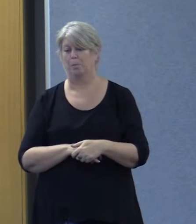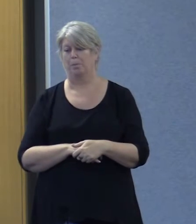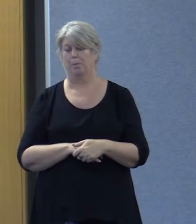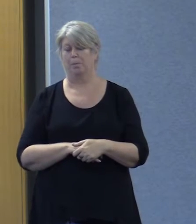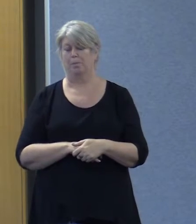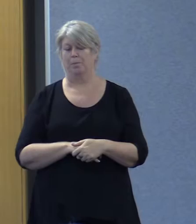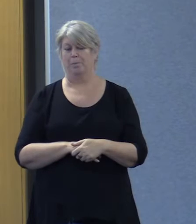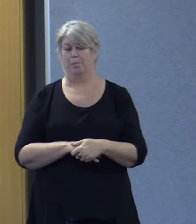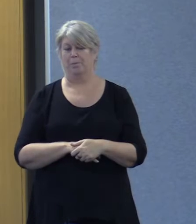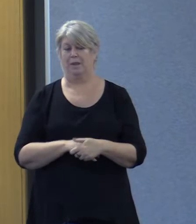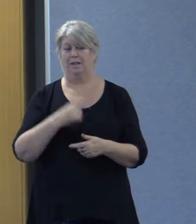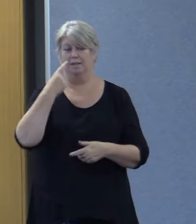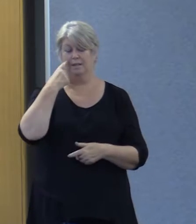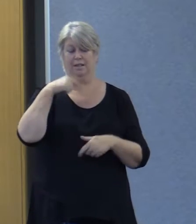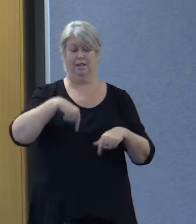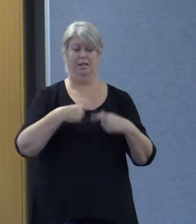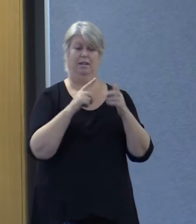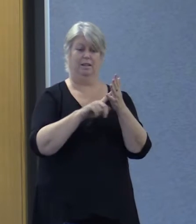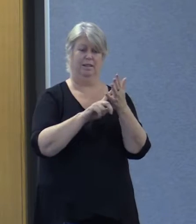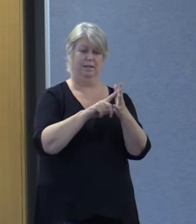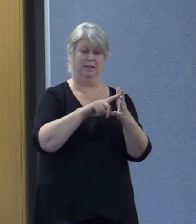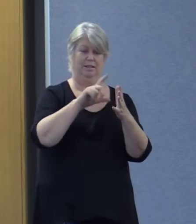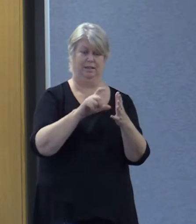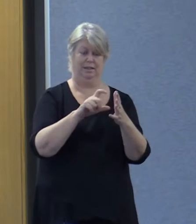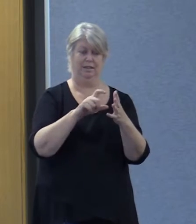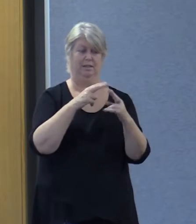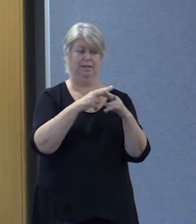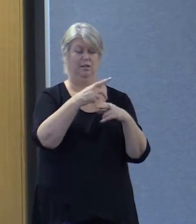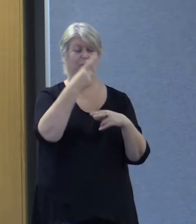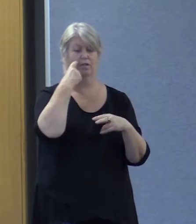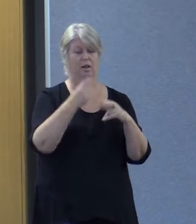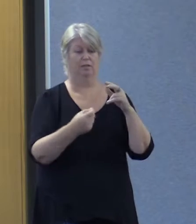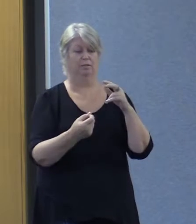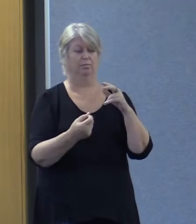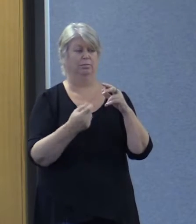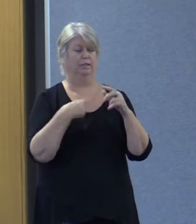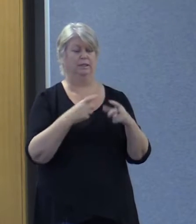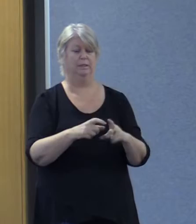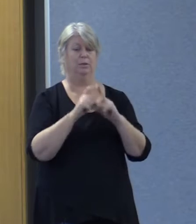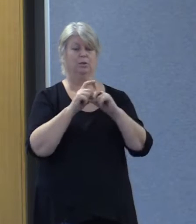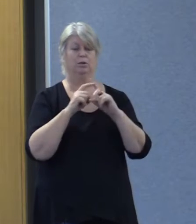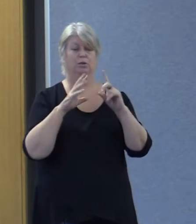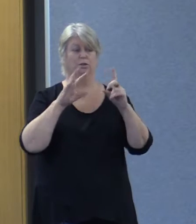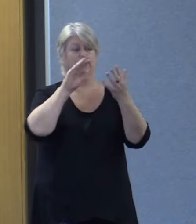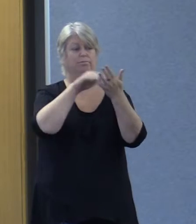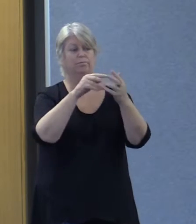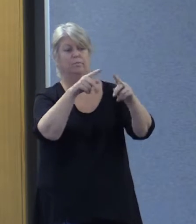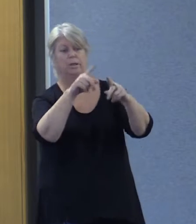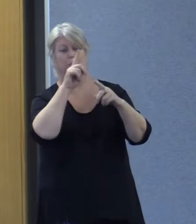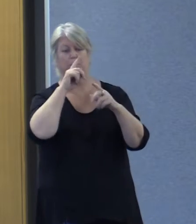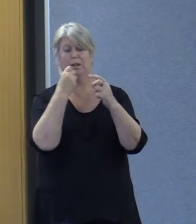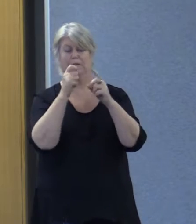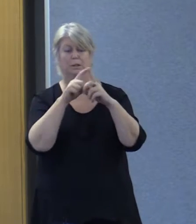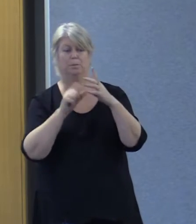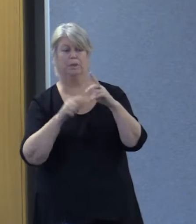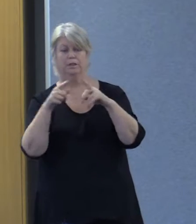We see the central role of local area coordinators in identifying difficult to reach and isolated individuals with disability